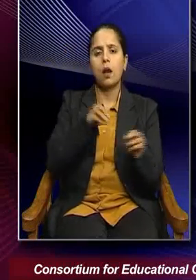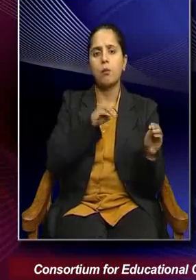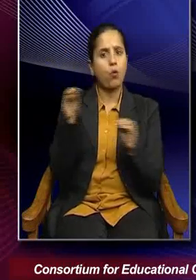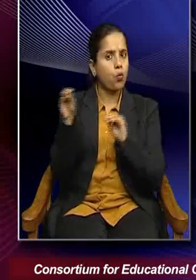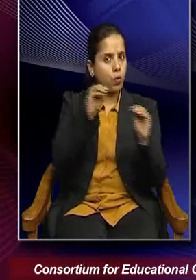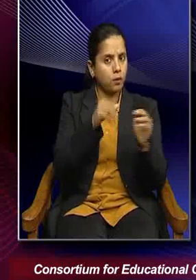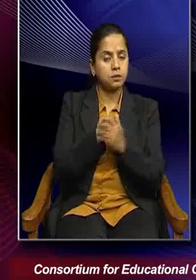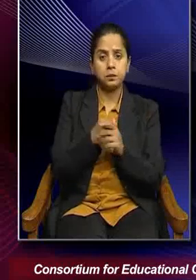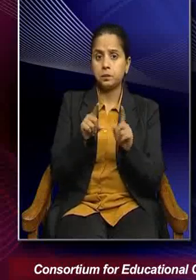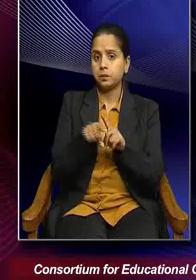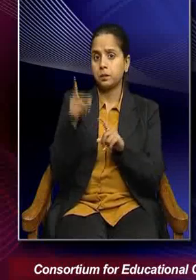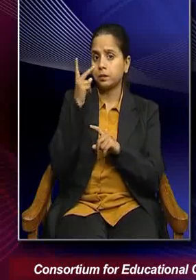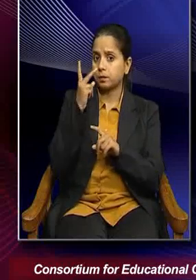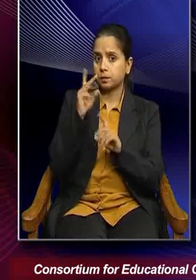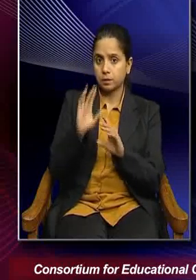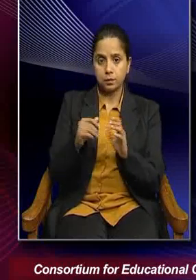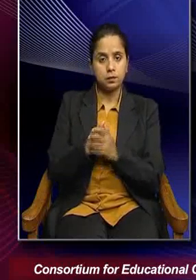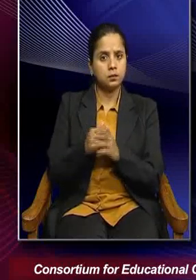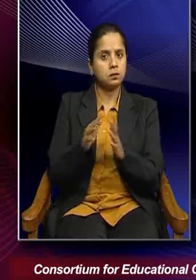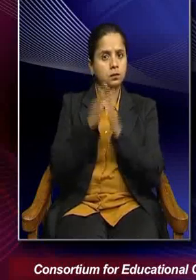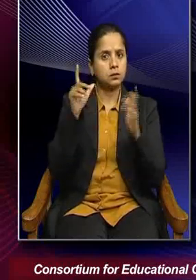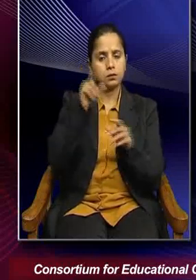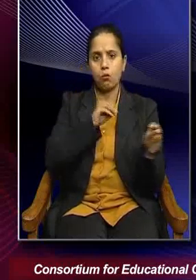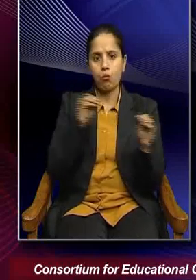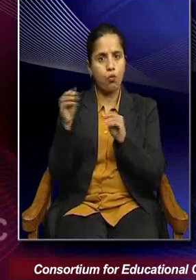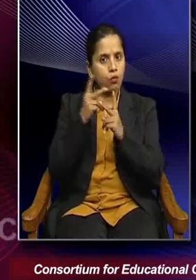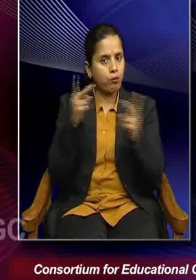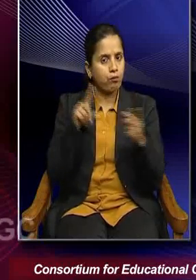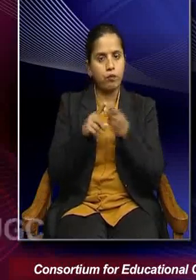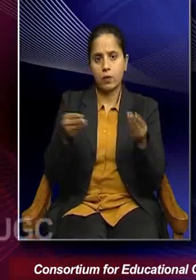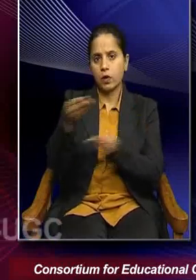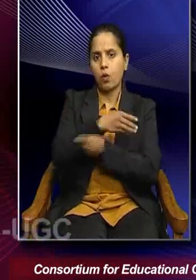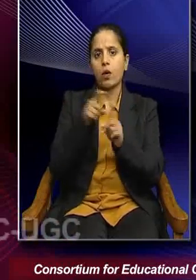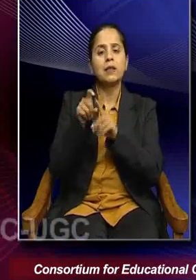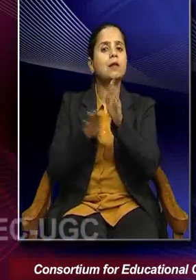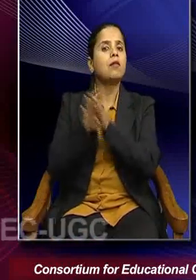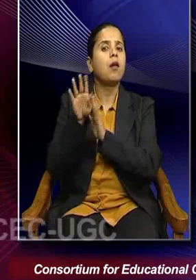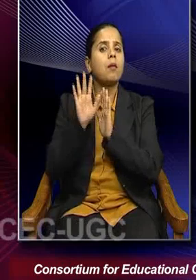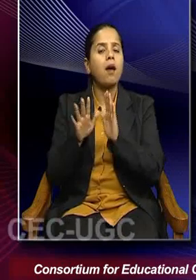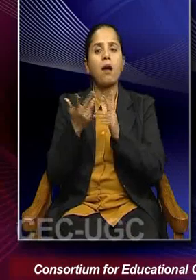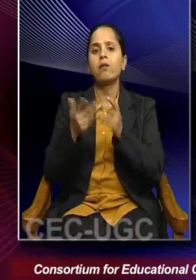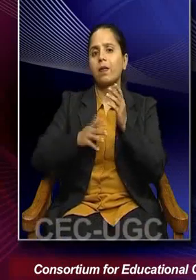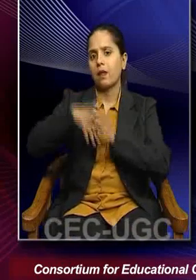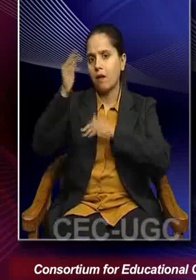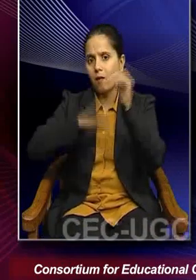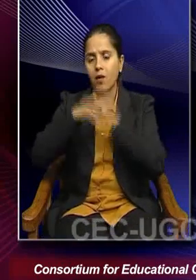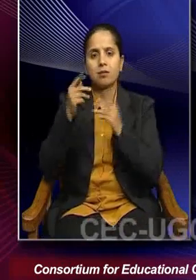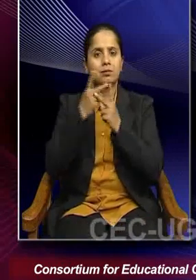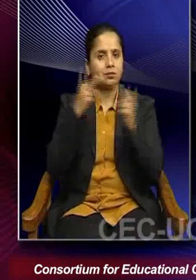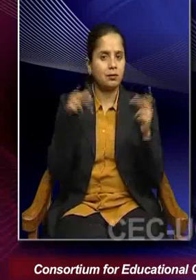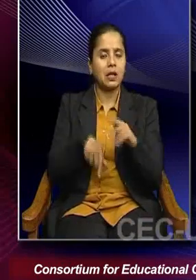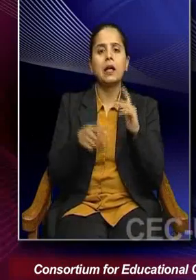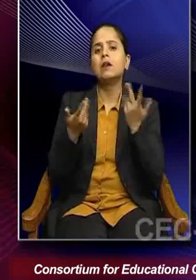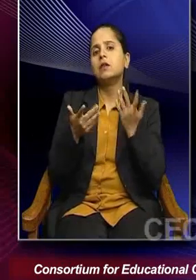And similarly, you know, there is also massive movements towards economic development, infrastructure development, digital